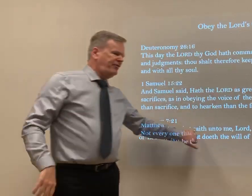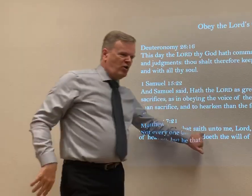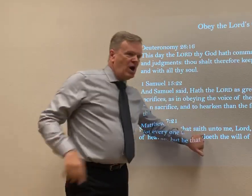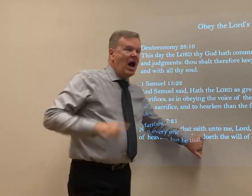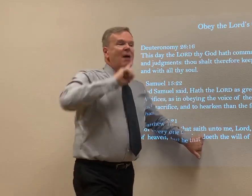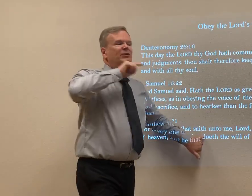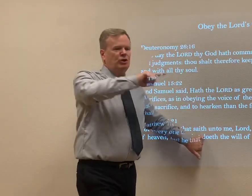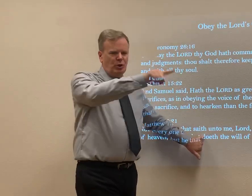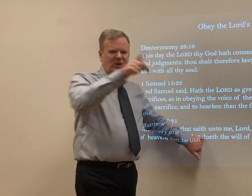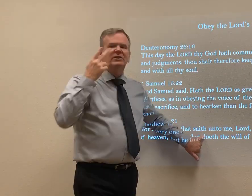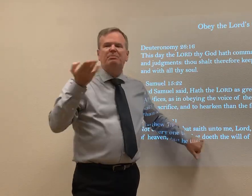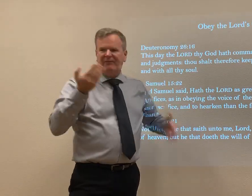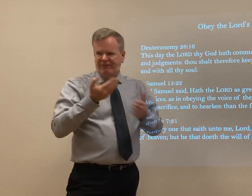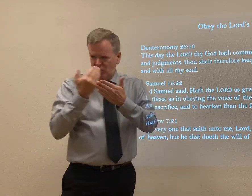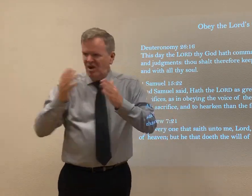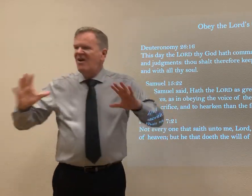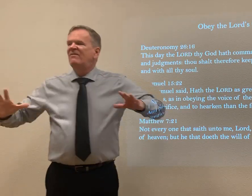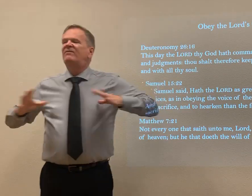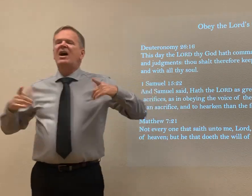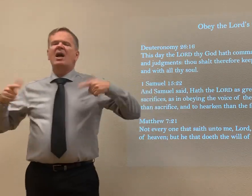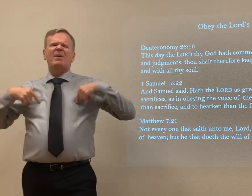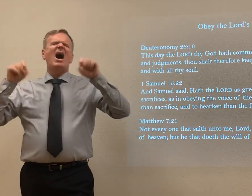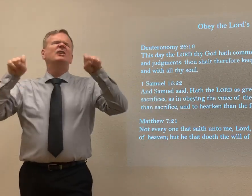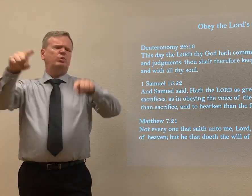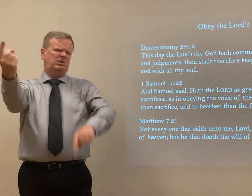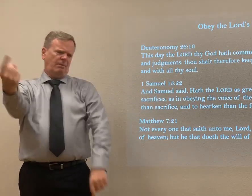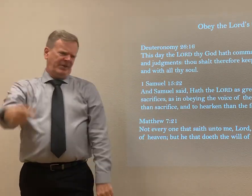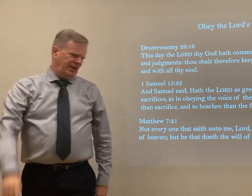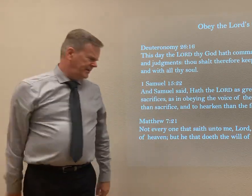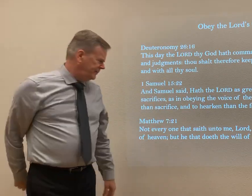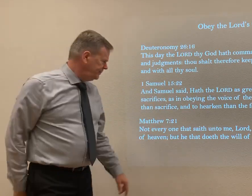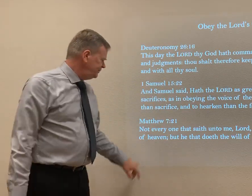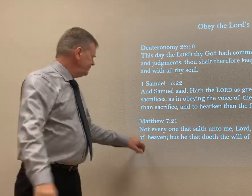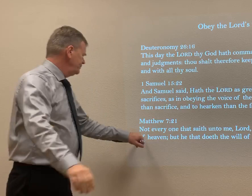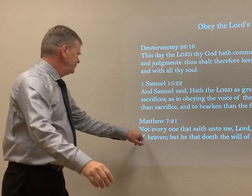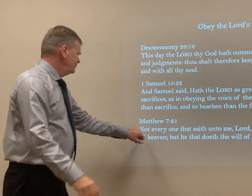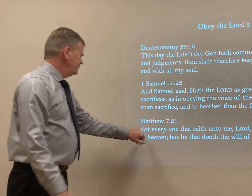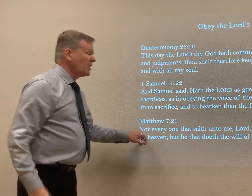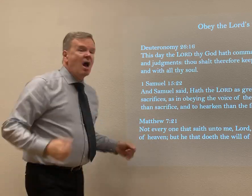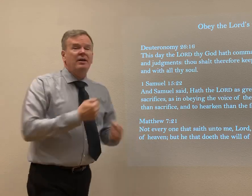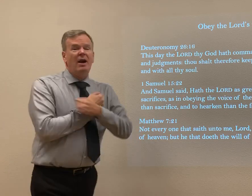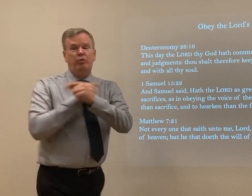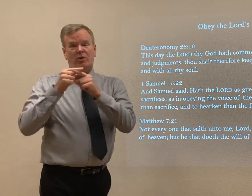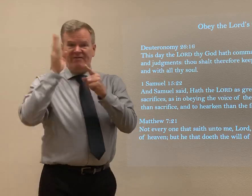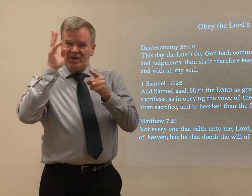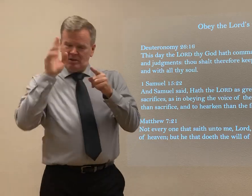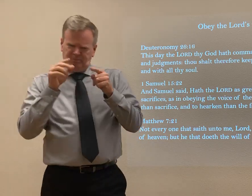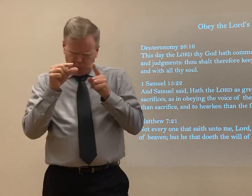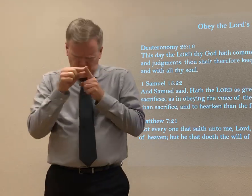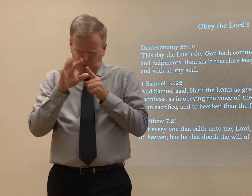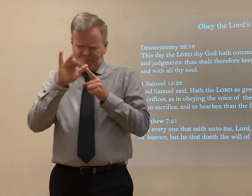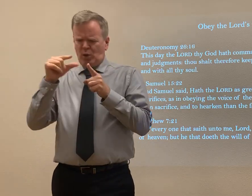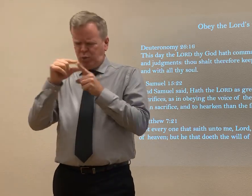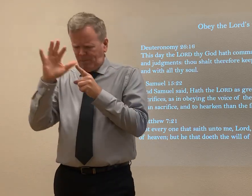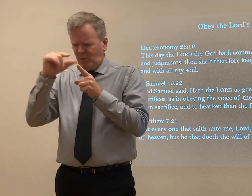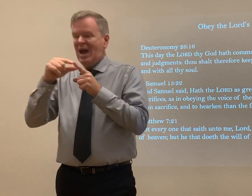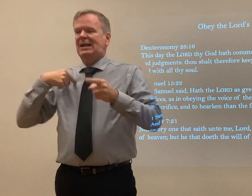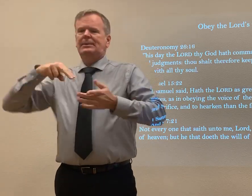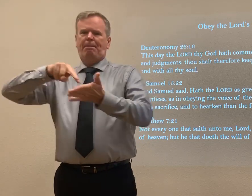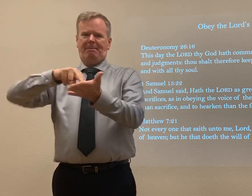And I know people say this a lot. I you've seen this before. then we go ahead and ask you something after this. I love the word of God. And I love